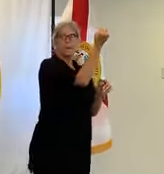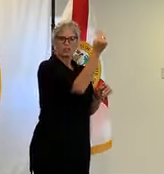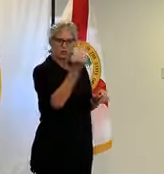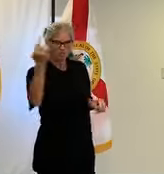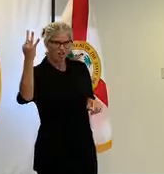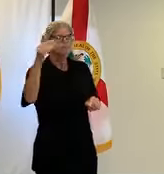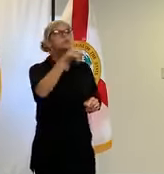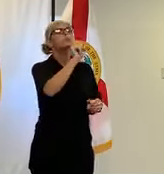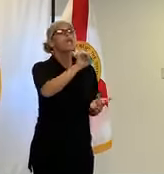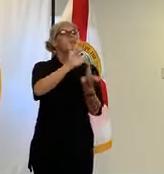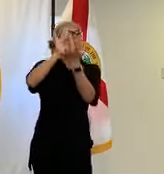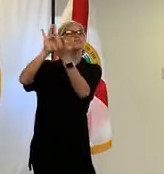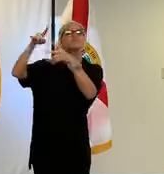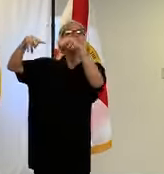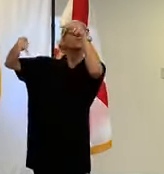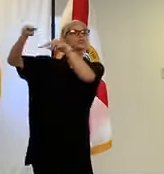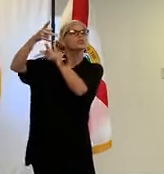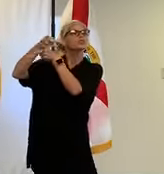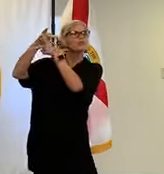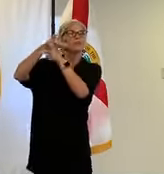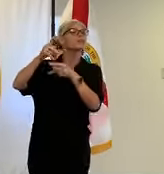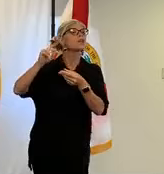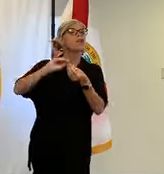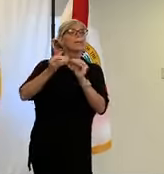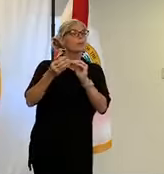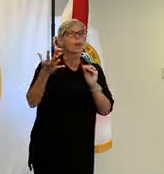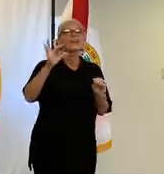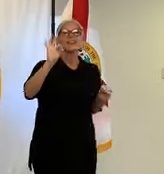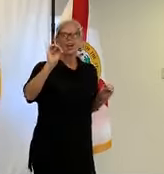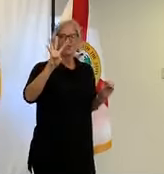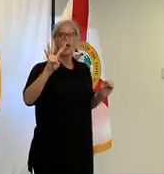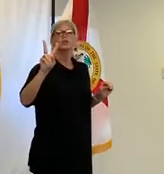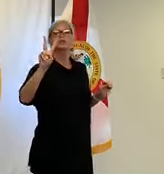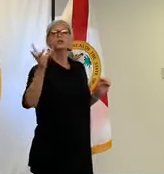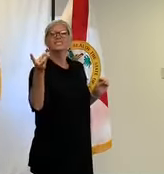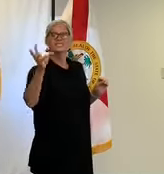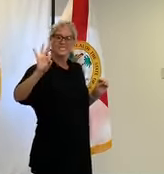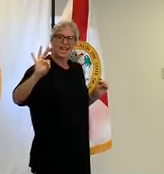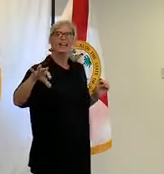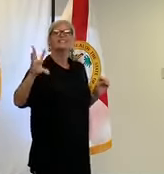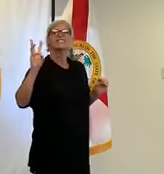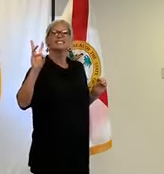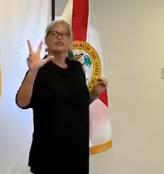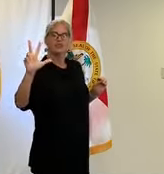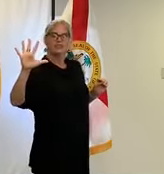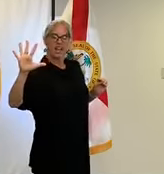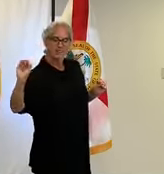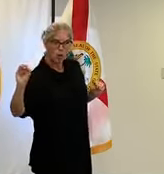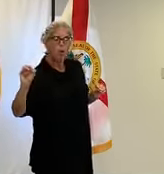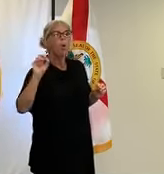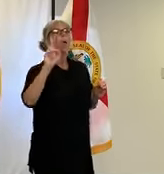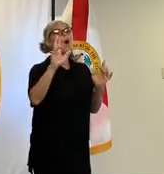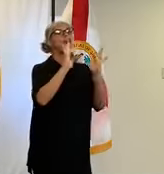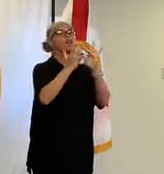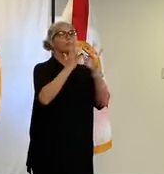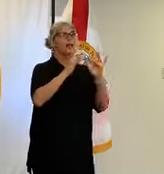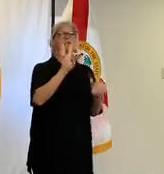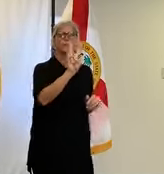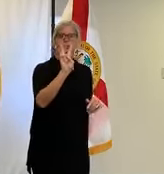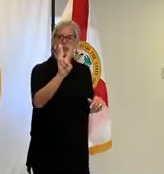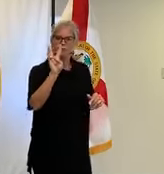904-269-6350 or visit their website at clayelections.gov